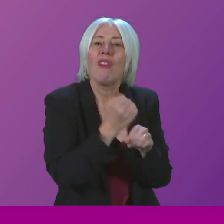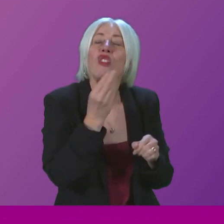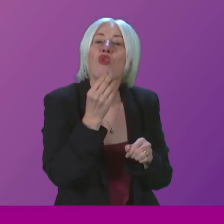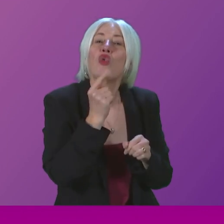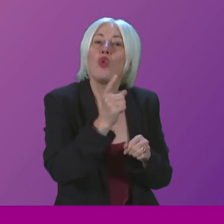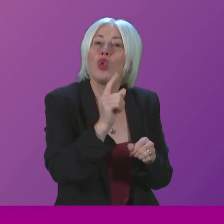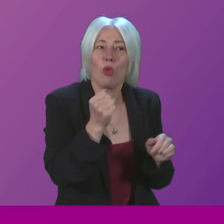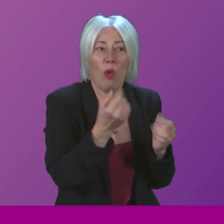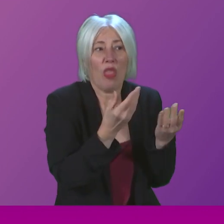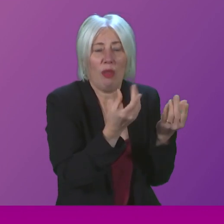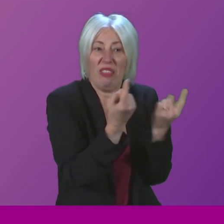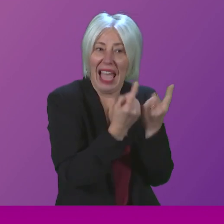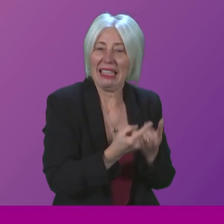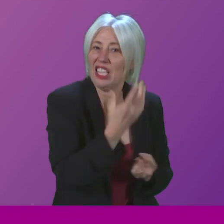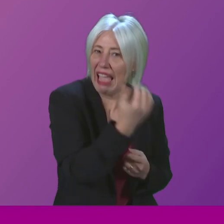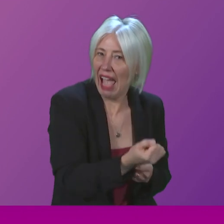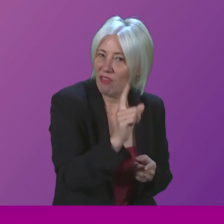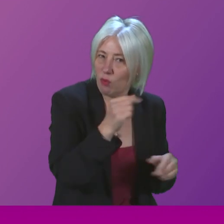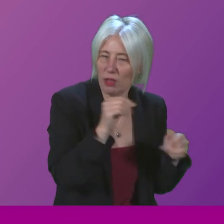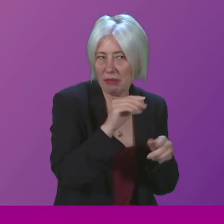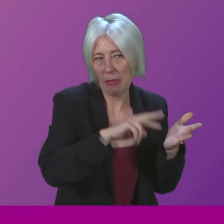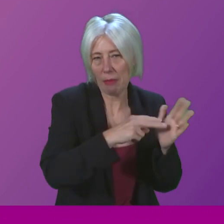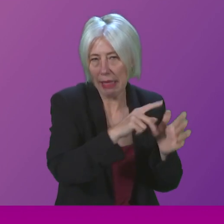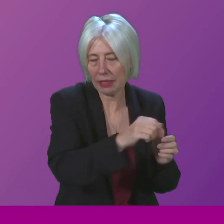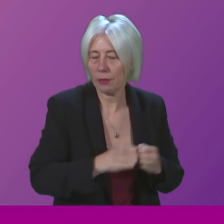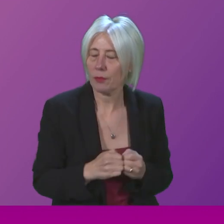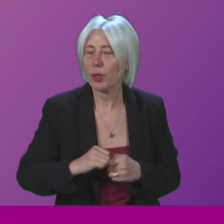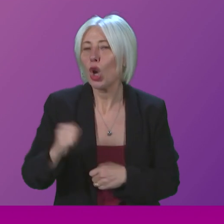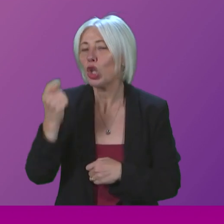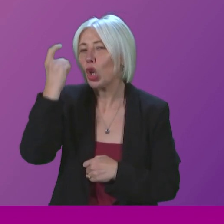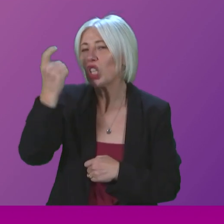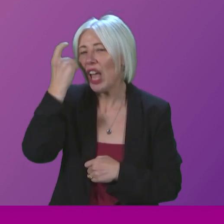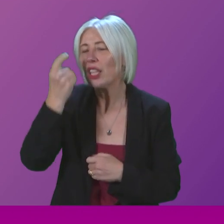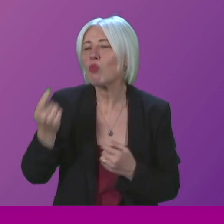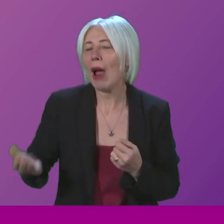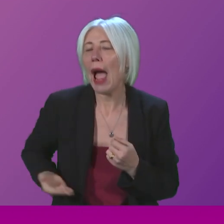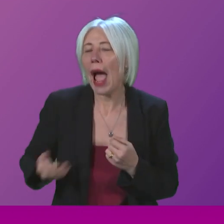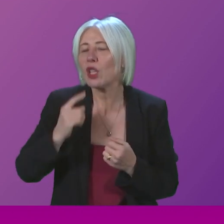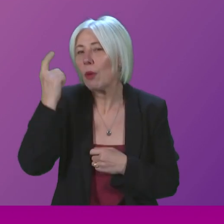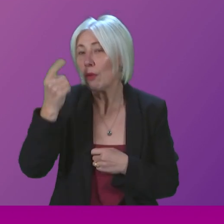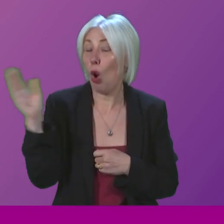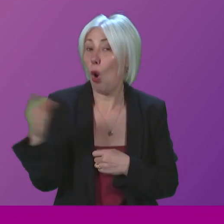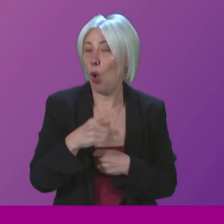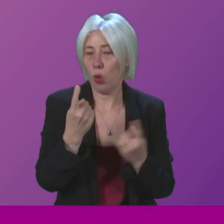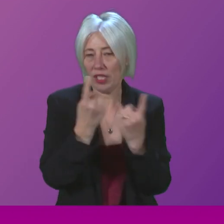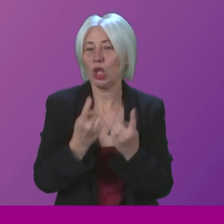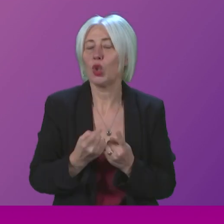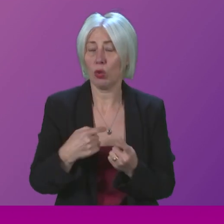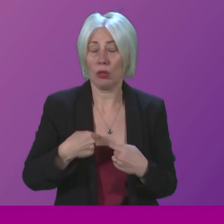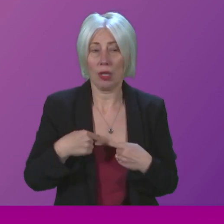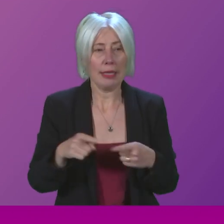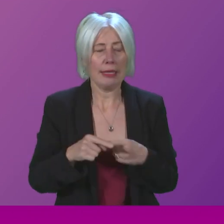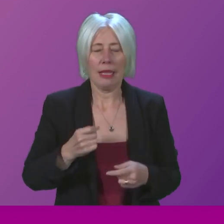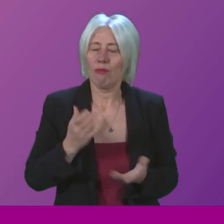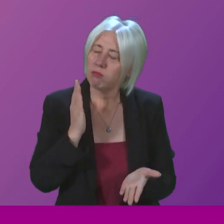First Minister. Well, Scottish Enterprise will consider all of these issues. I, like the Member, was extremely